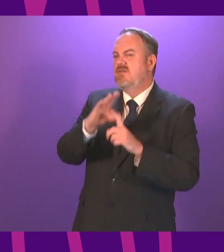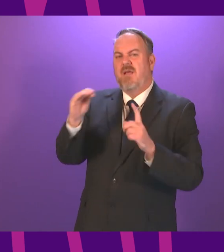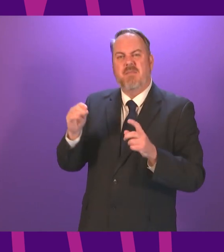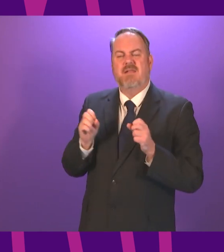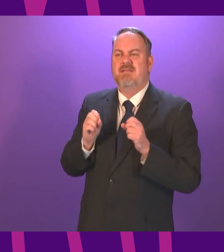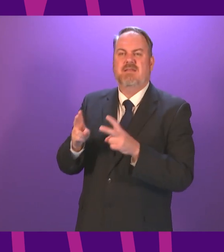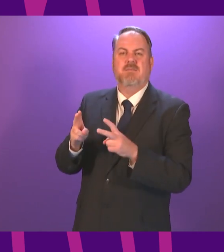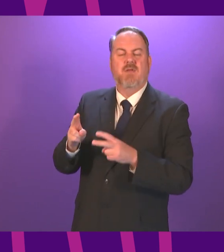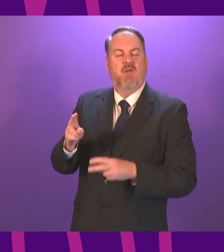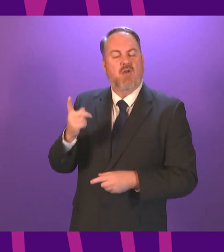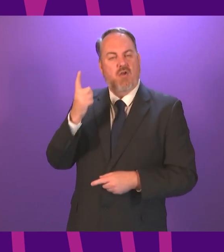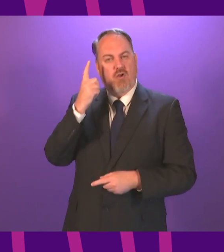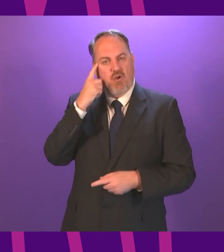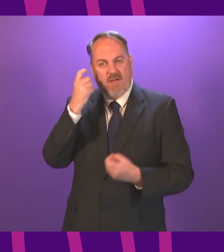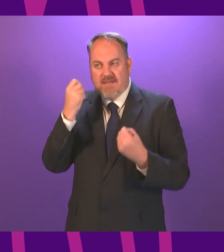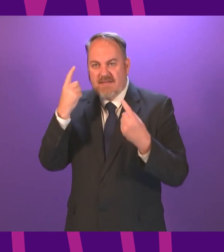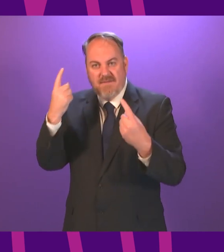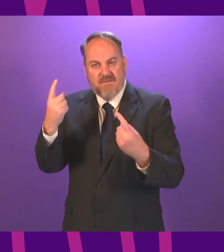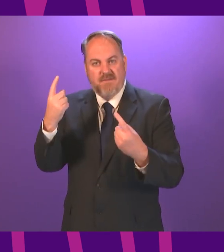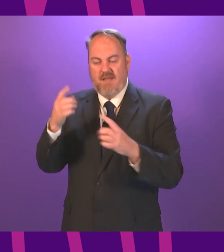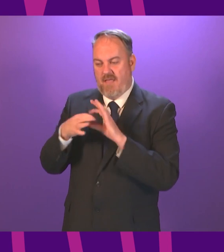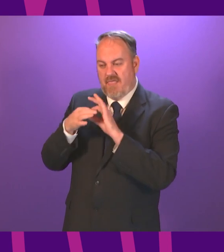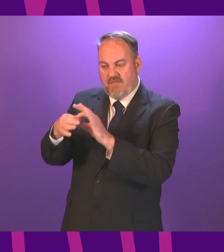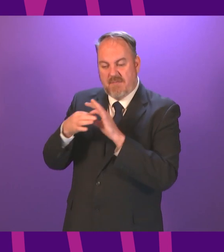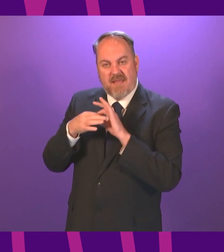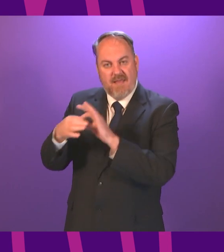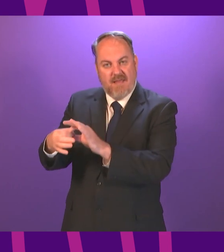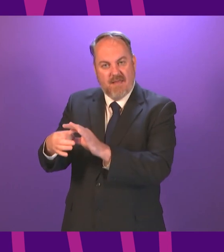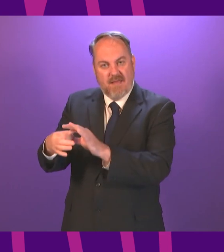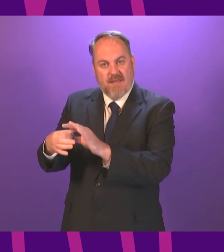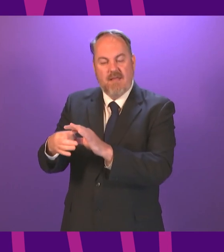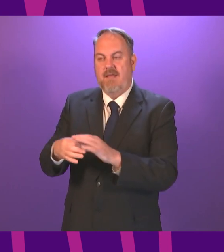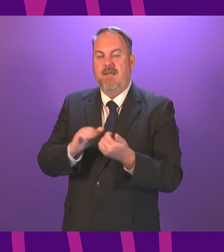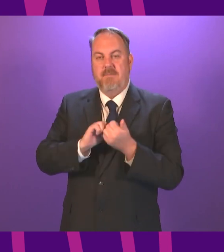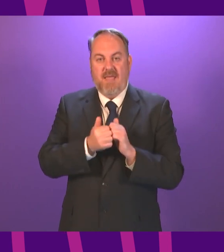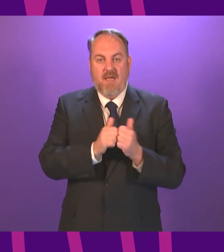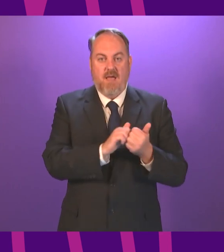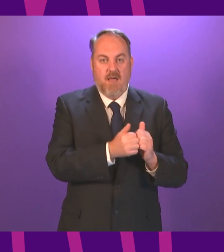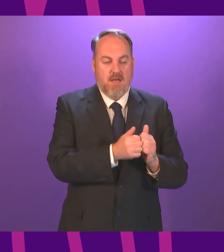therapy social prescribing and exercise referral schemes and also peer support